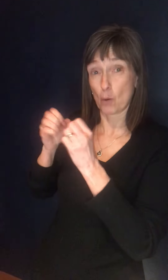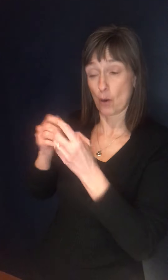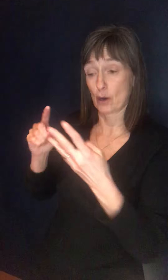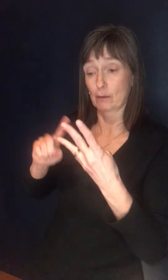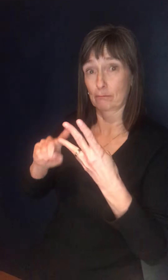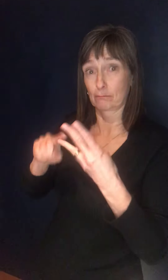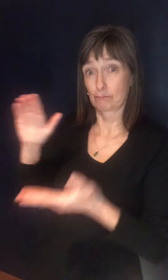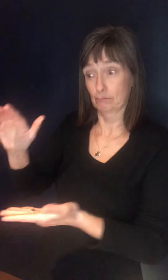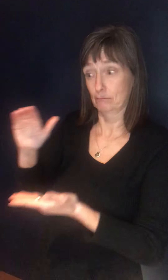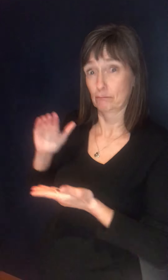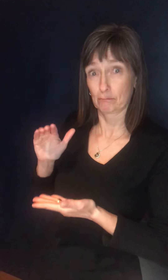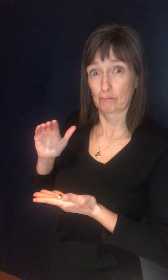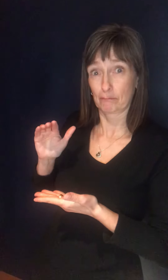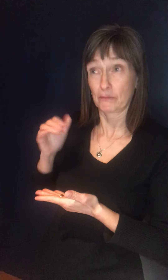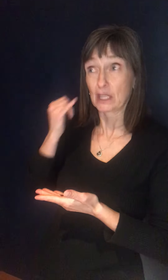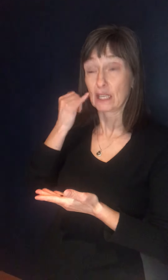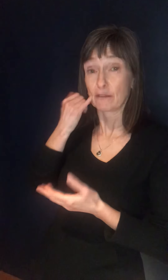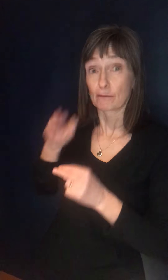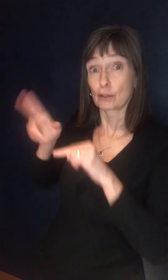is next in line for that after we go through the first responders?